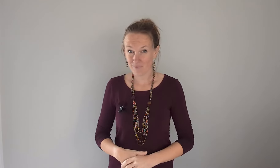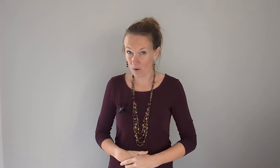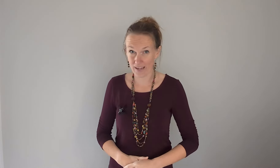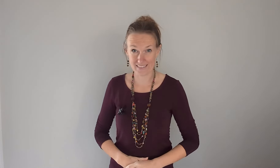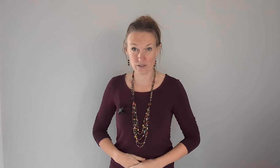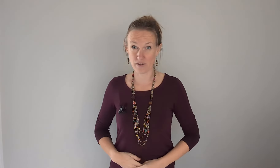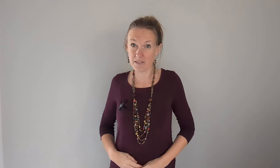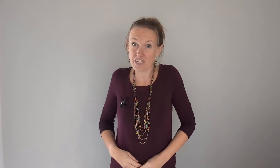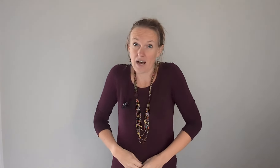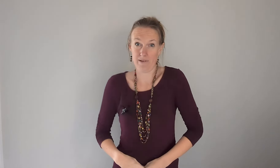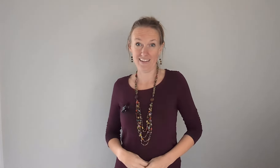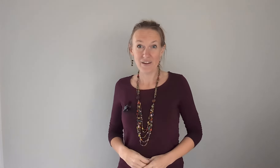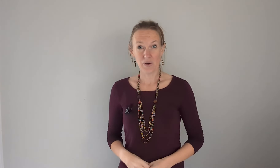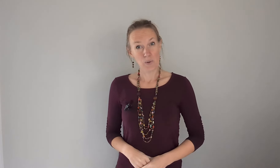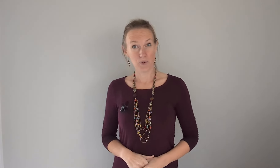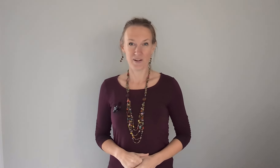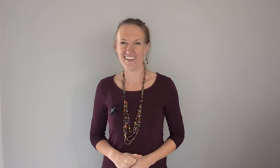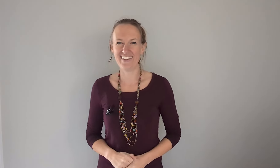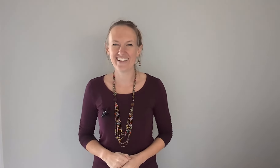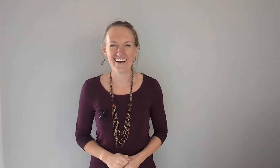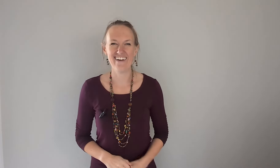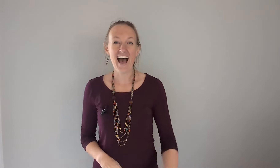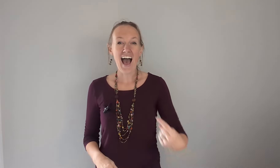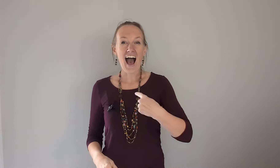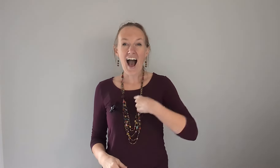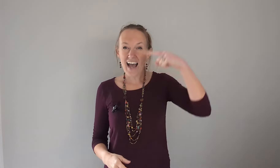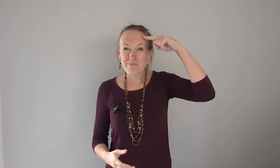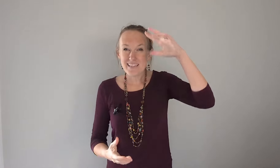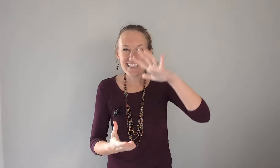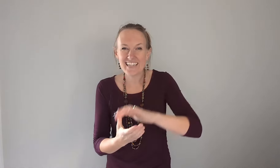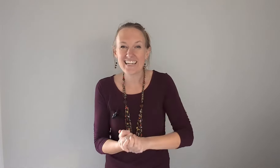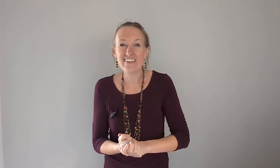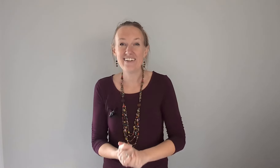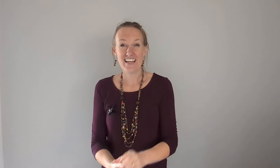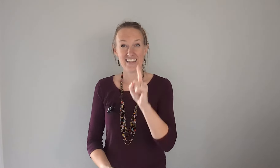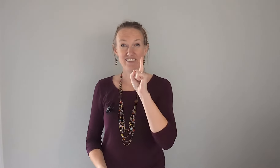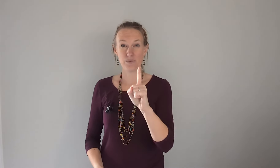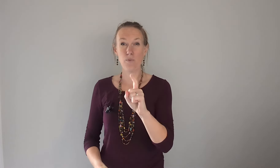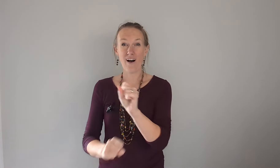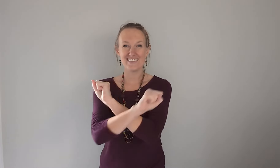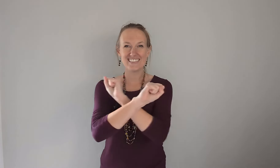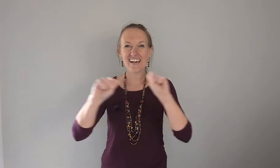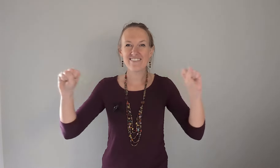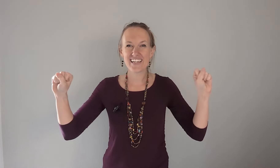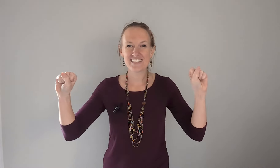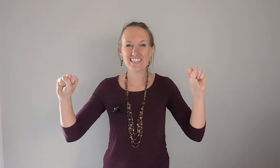okay so from the top here we go i believe there is one salvation